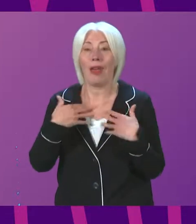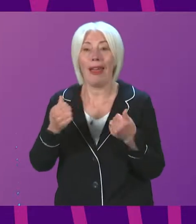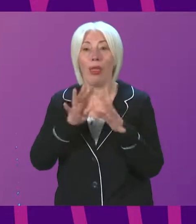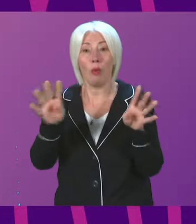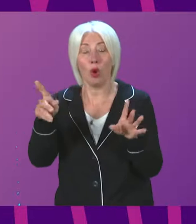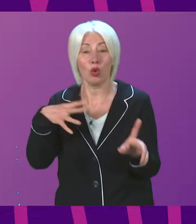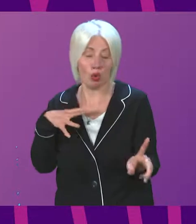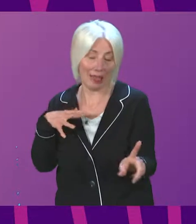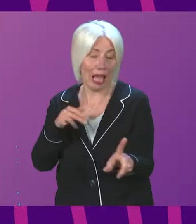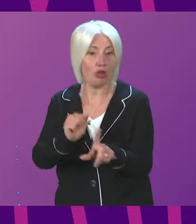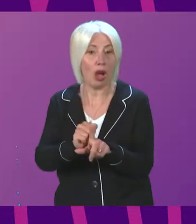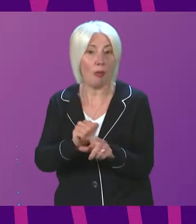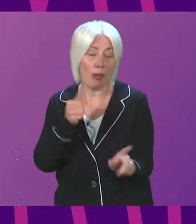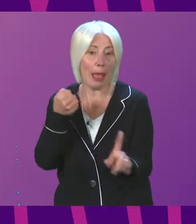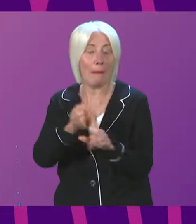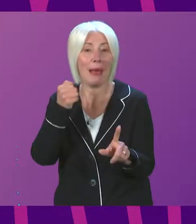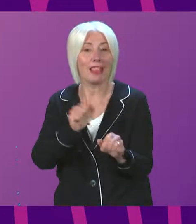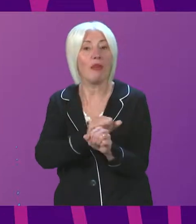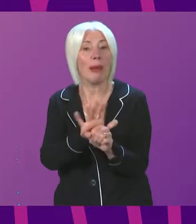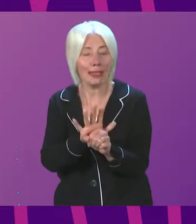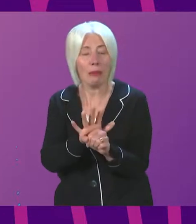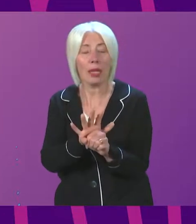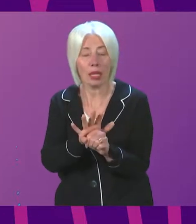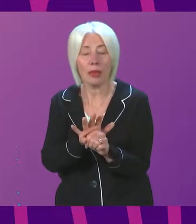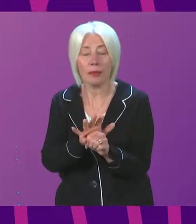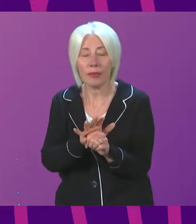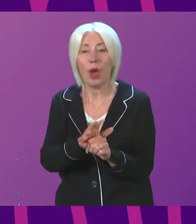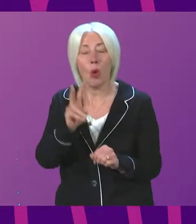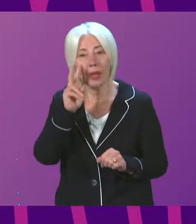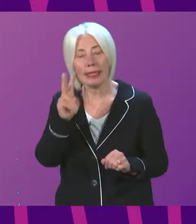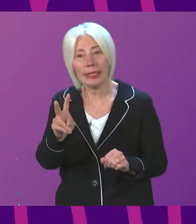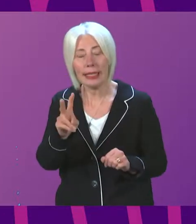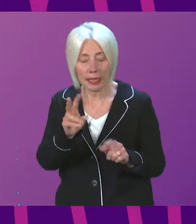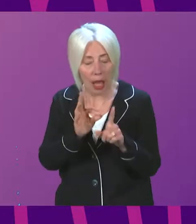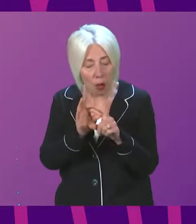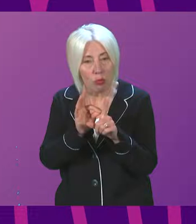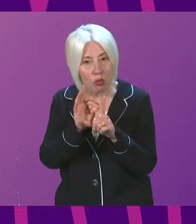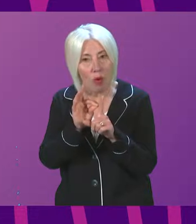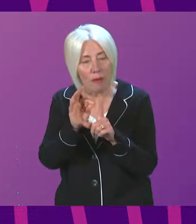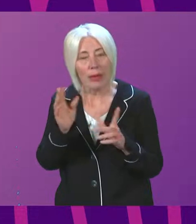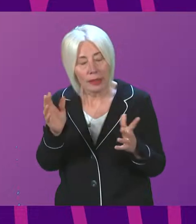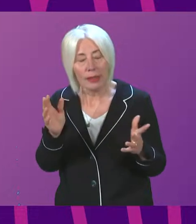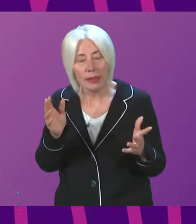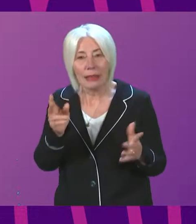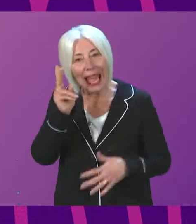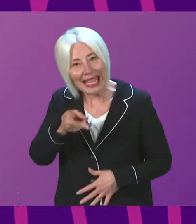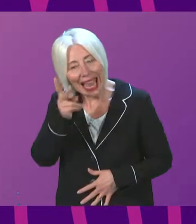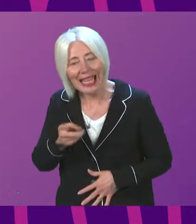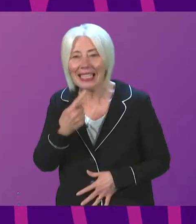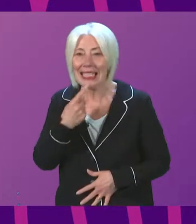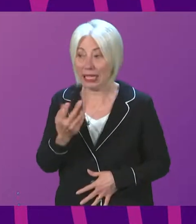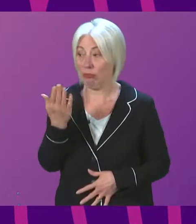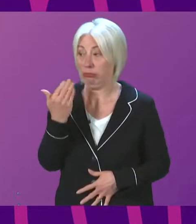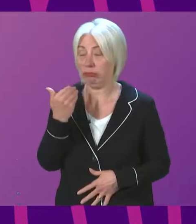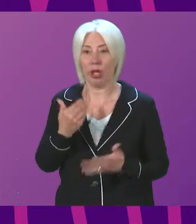up with the impact of the pandemic. So again, we are seeing signs of improvement. If I can again cite the most